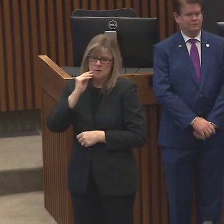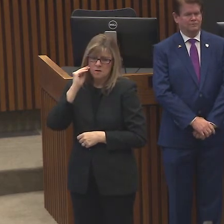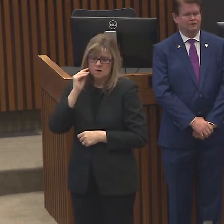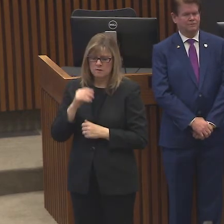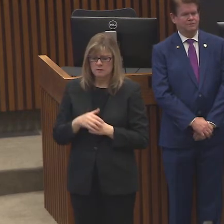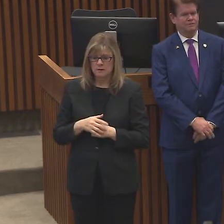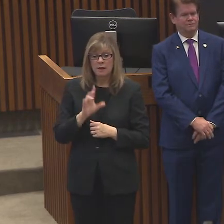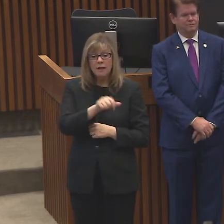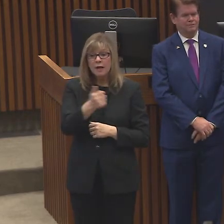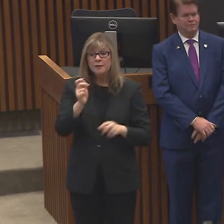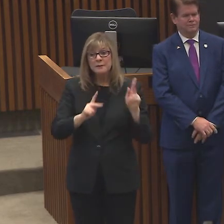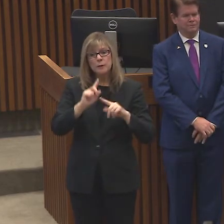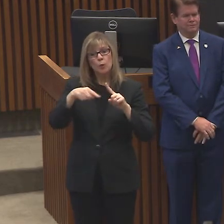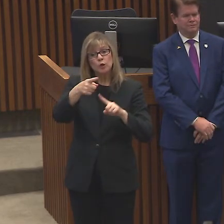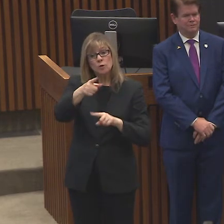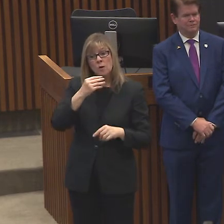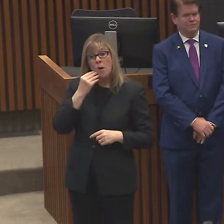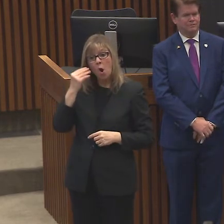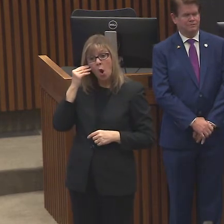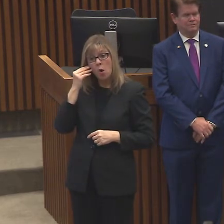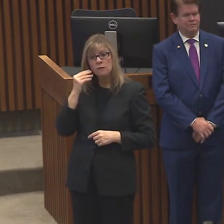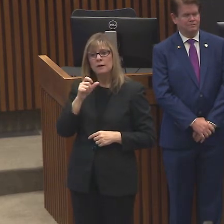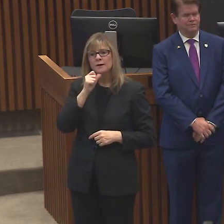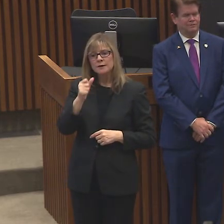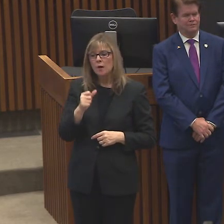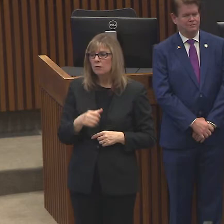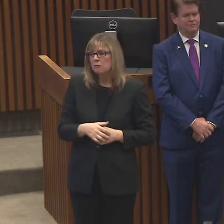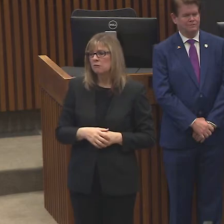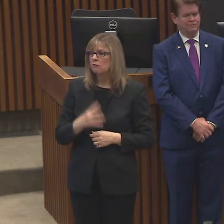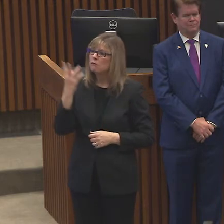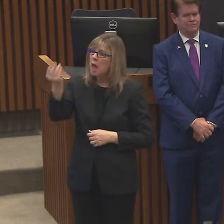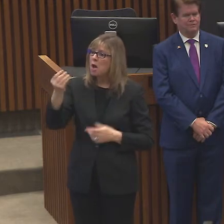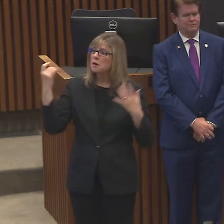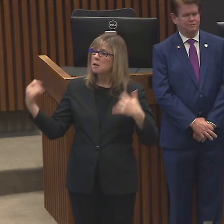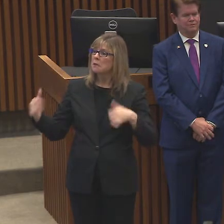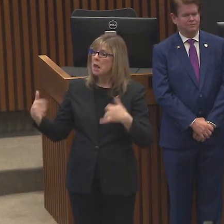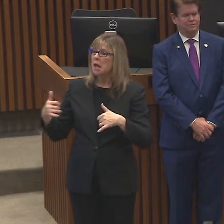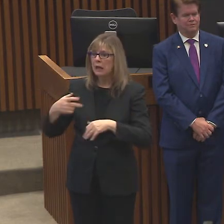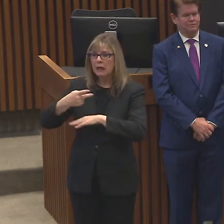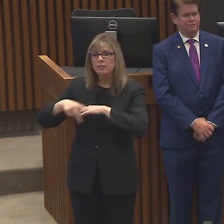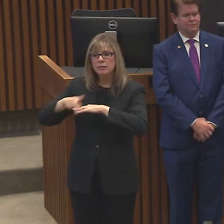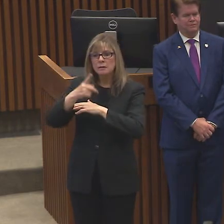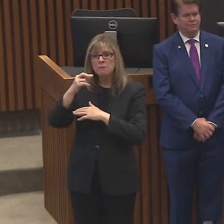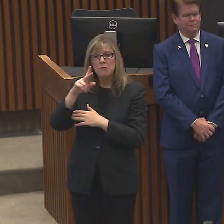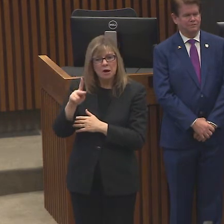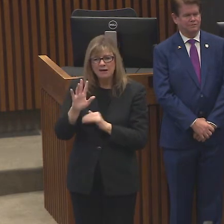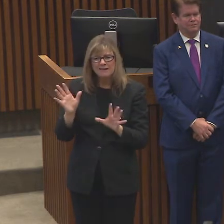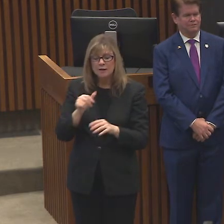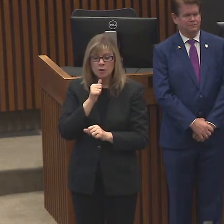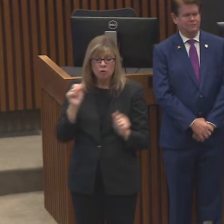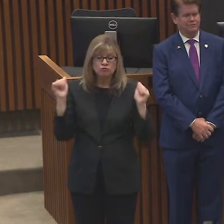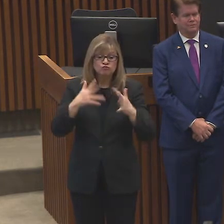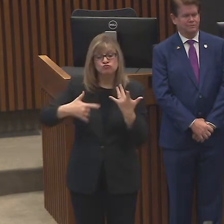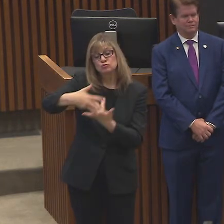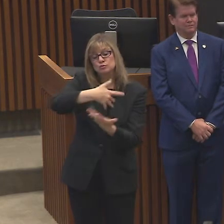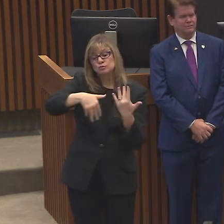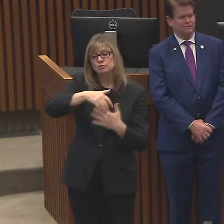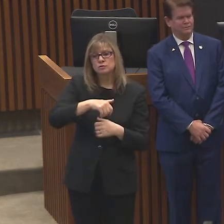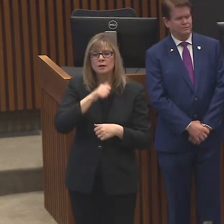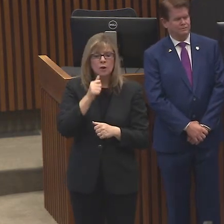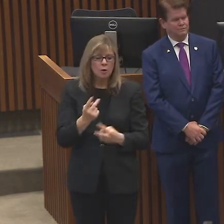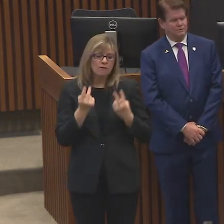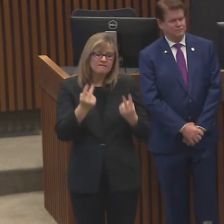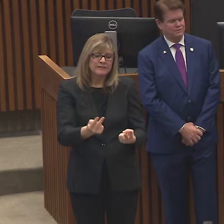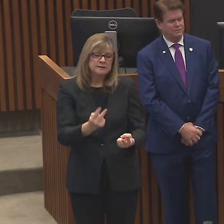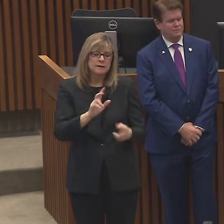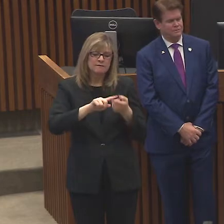stay home. Don't be out on farming play dates at the park. Don't be out in big gatherings. Don't go see your friends